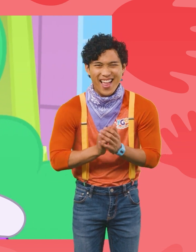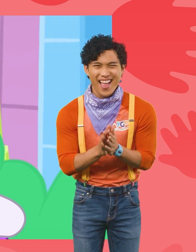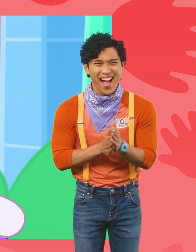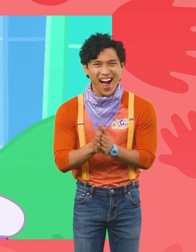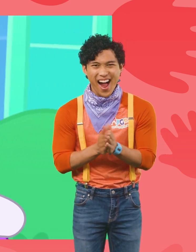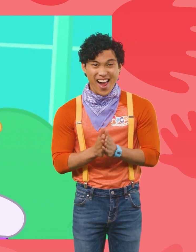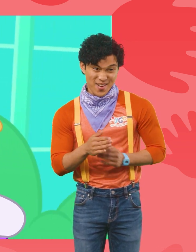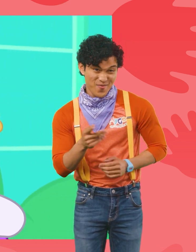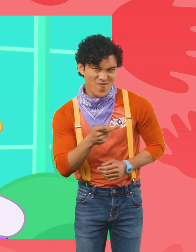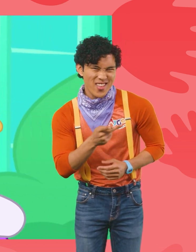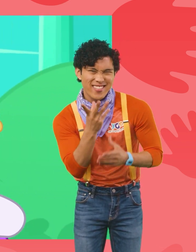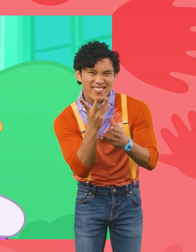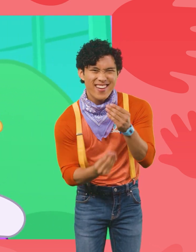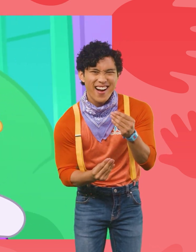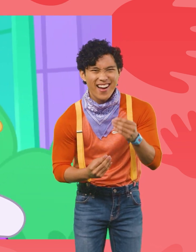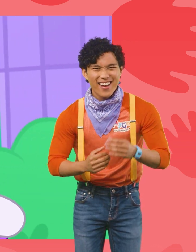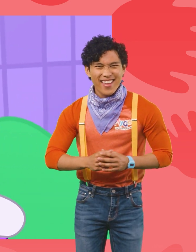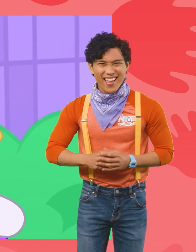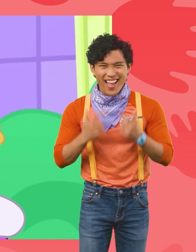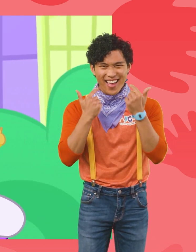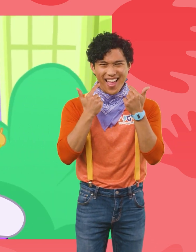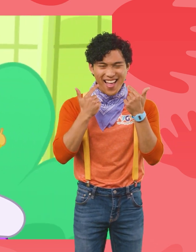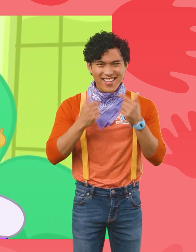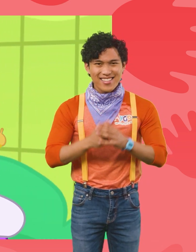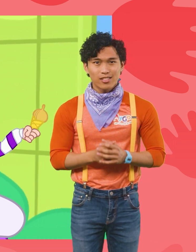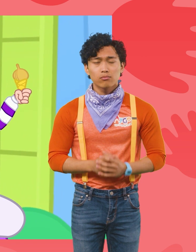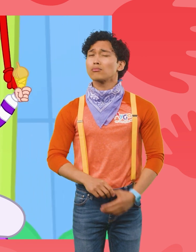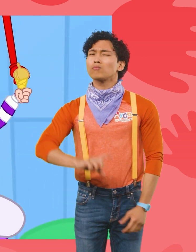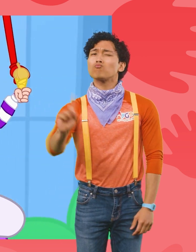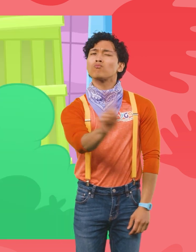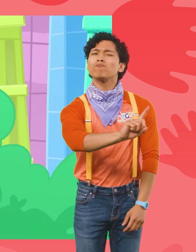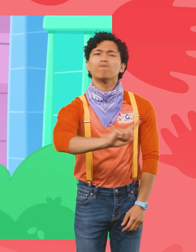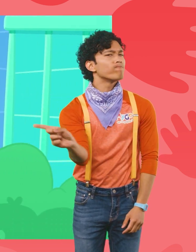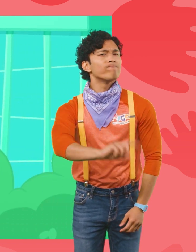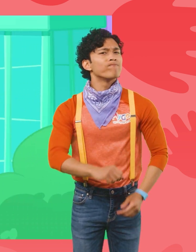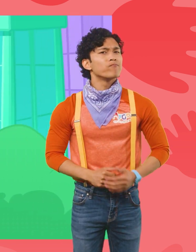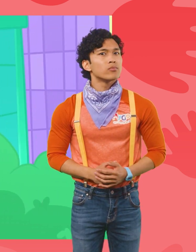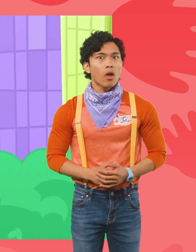We've lost him, Jorn! Oh... Ha-ha-ha-ha-ha-ha-ha-ha-ha-ha-ha-ha-ha-ha-ha-ha